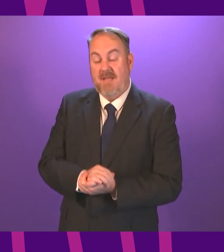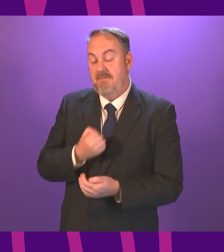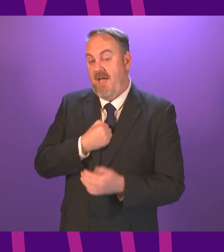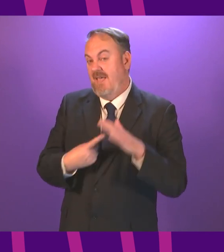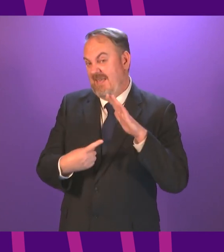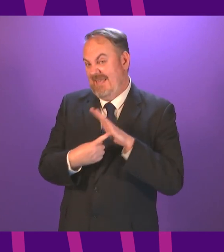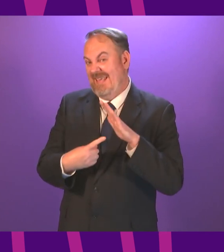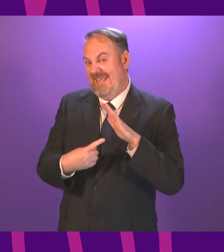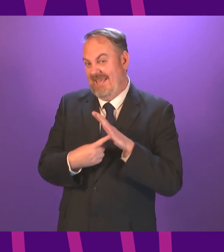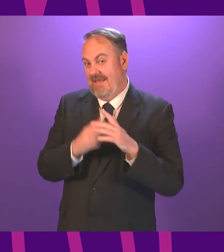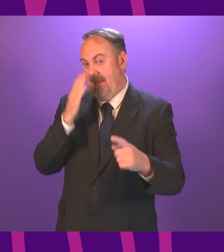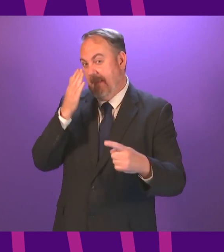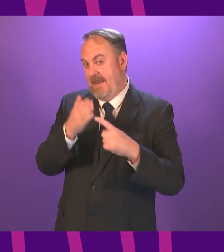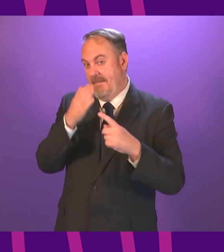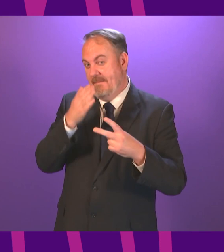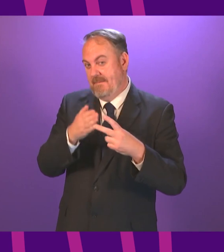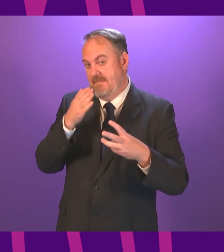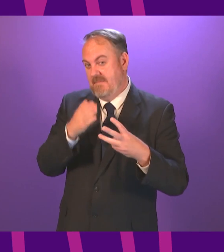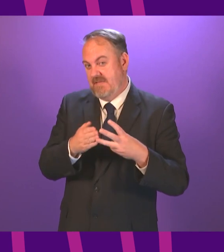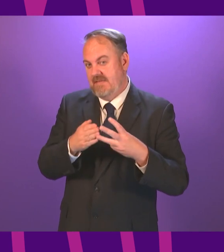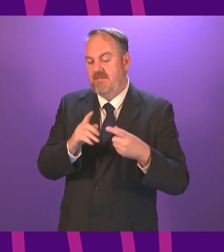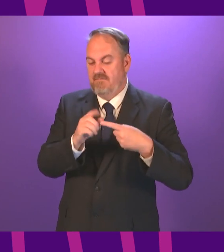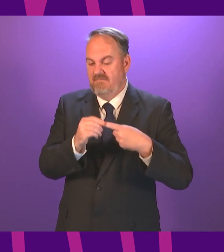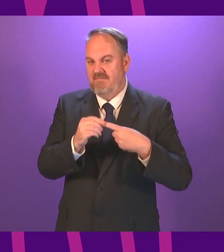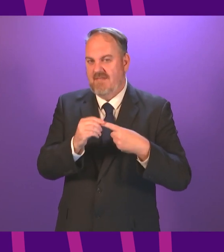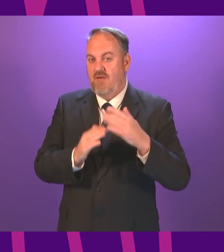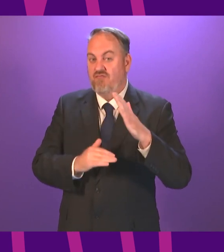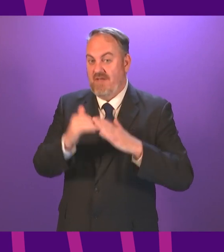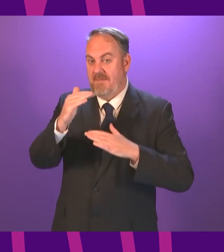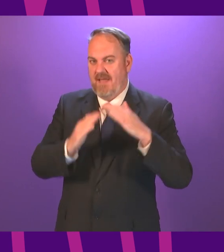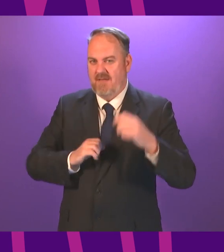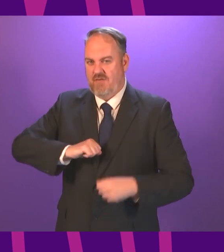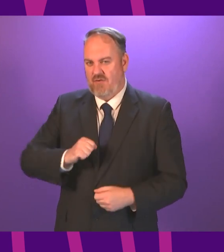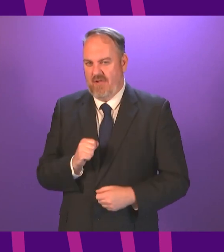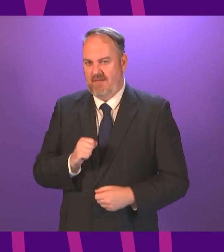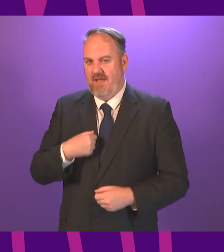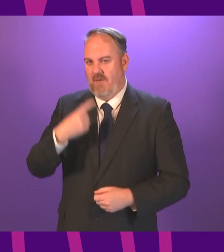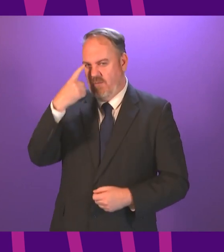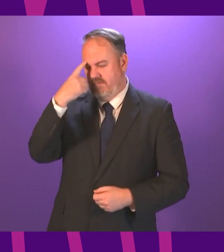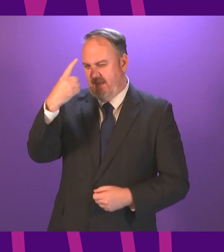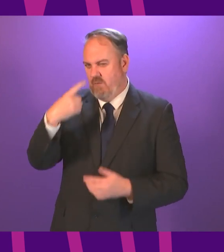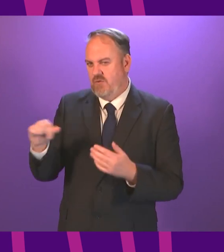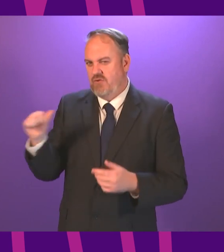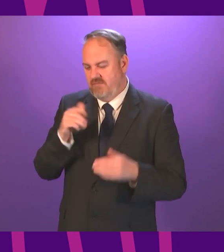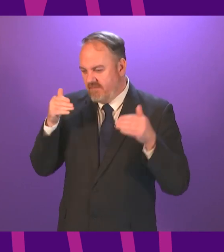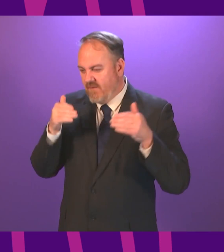priorities during the election campaign was rebuilding Scotland and is the recovery phase that I would like to focus on today presiding officer